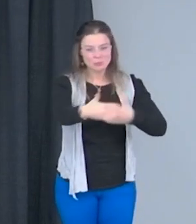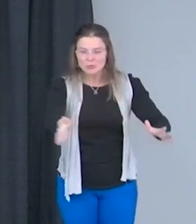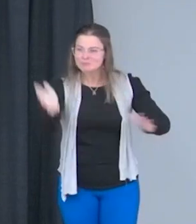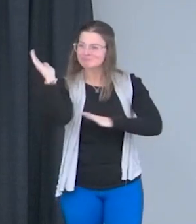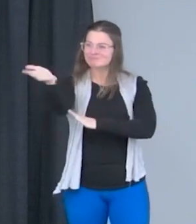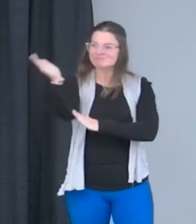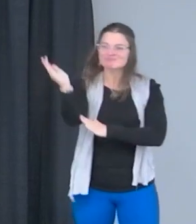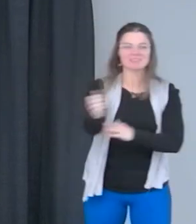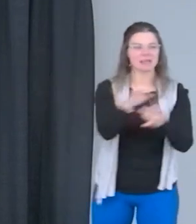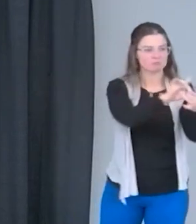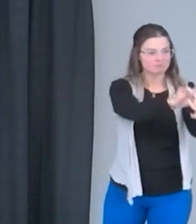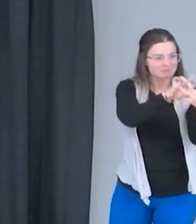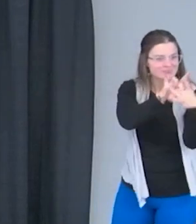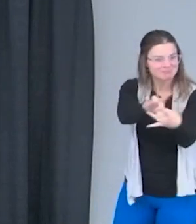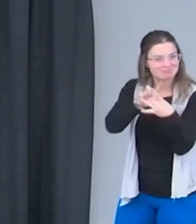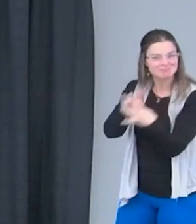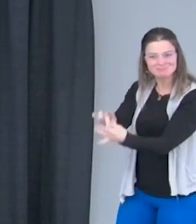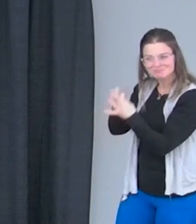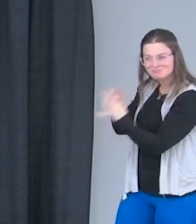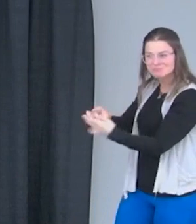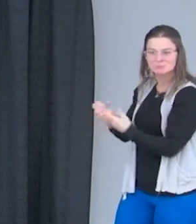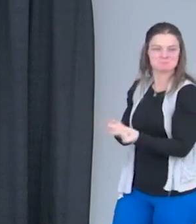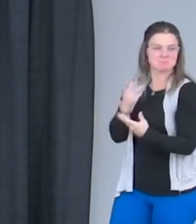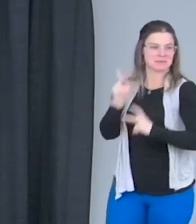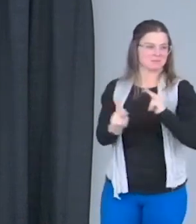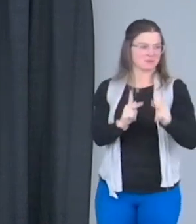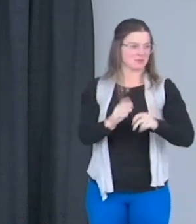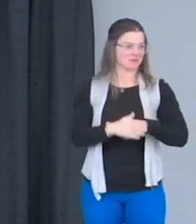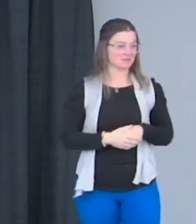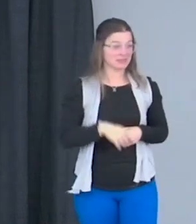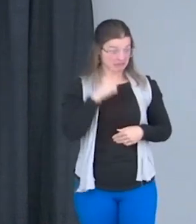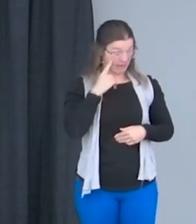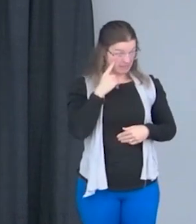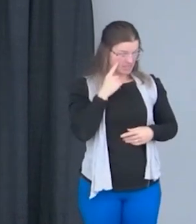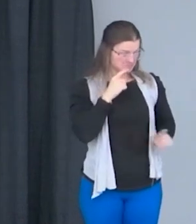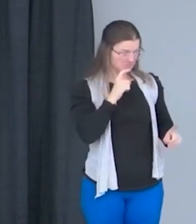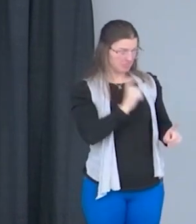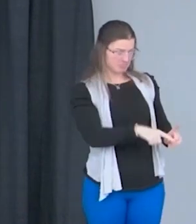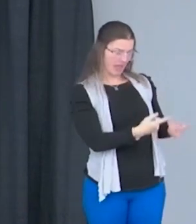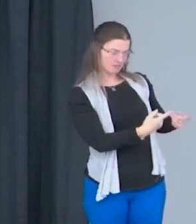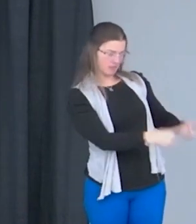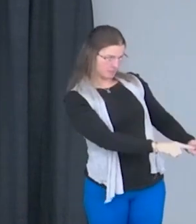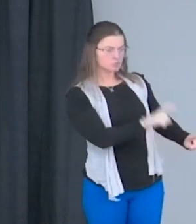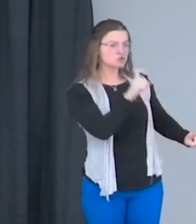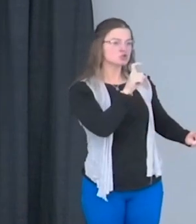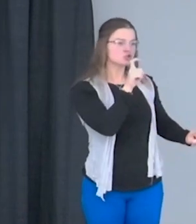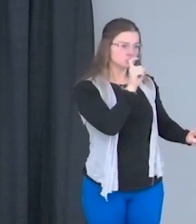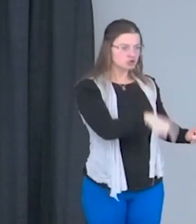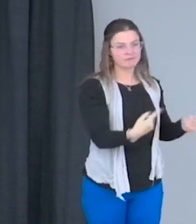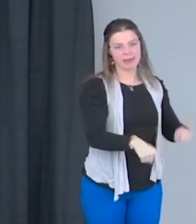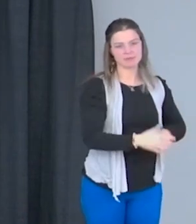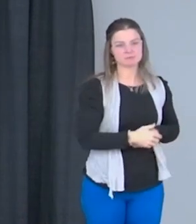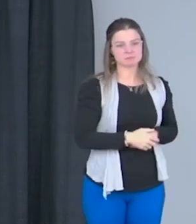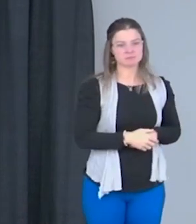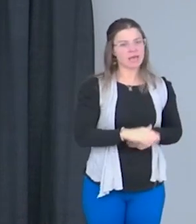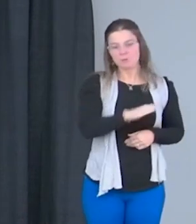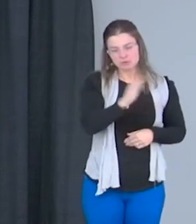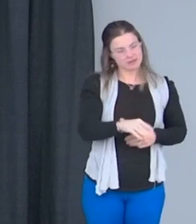look at my purpose in life, I think the life that I lived was supposed to happen. And so, no, I would never go back.